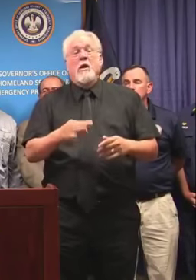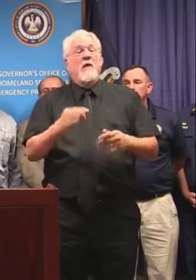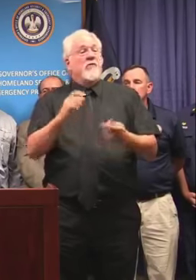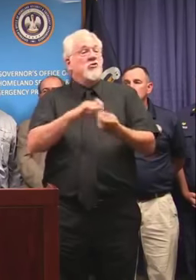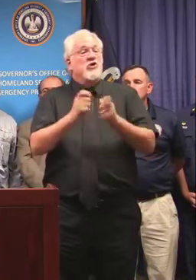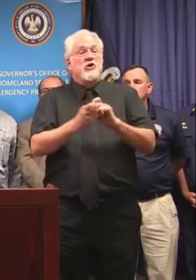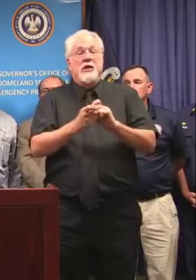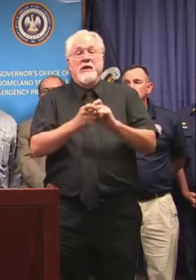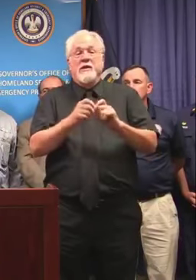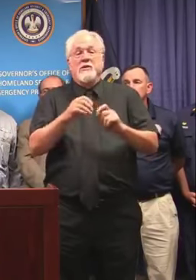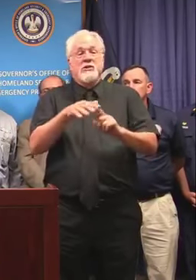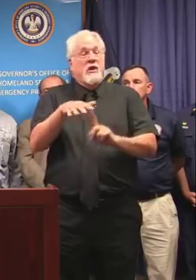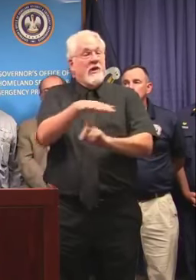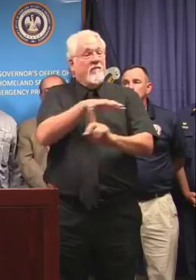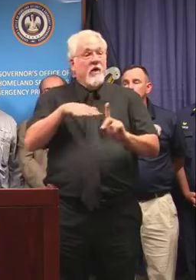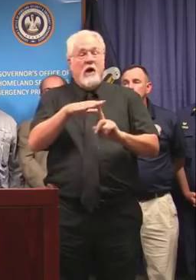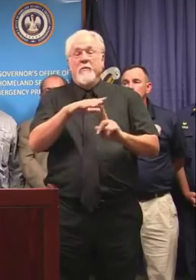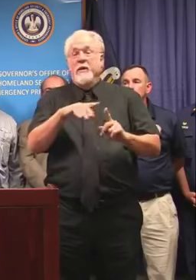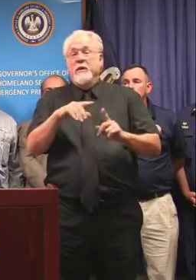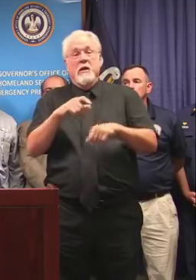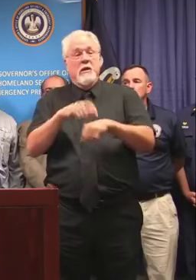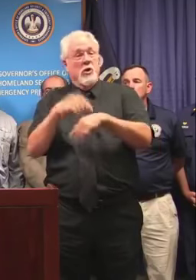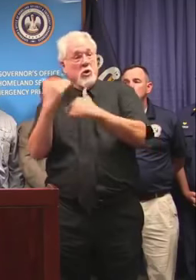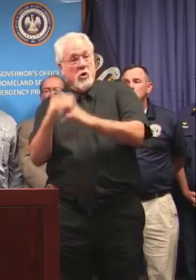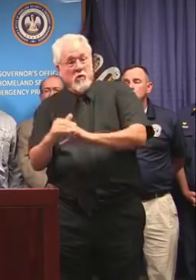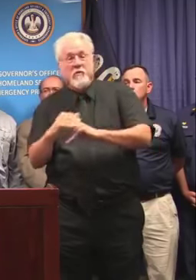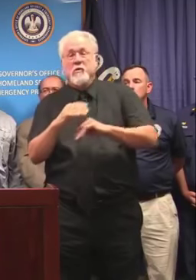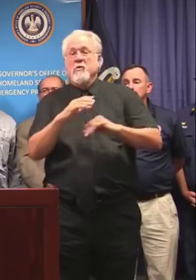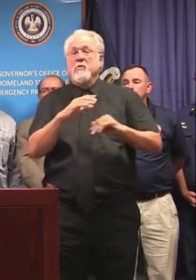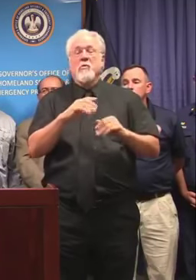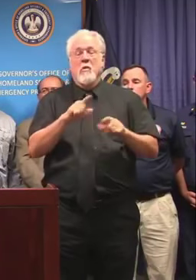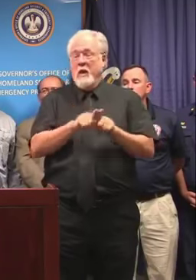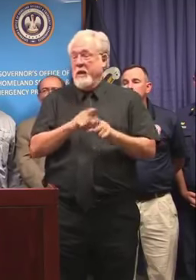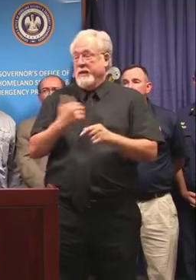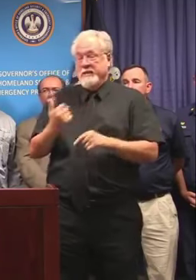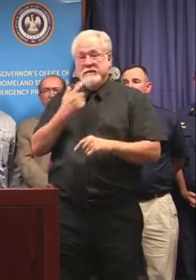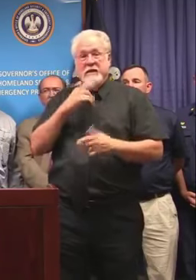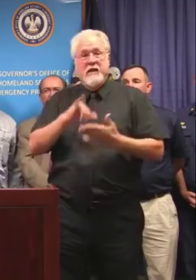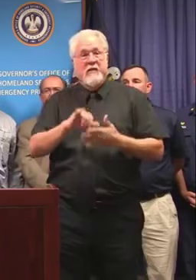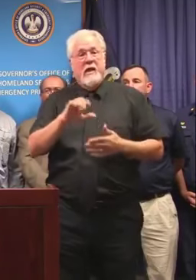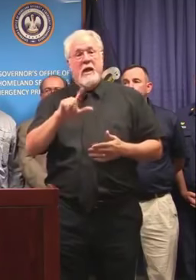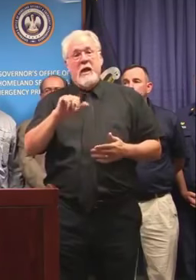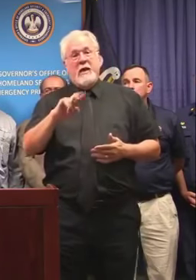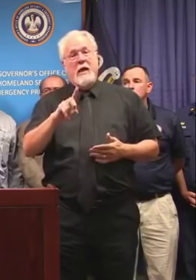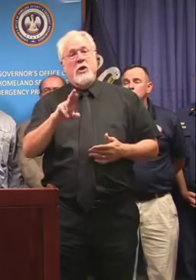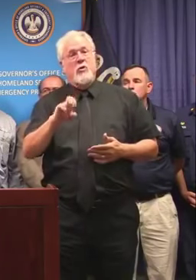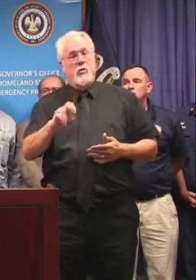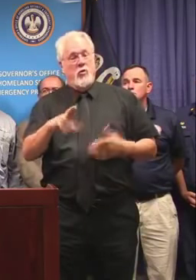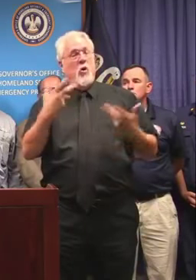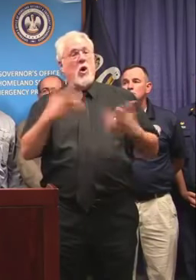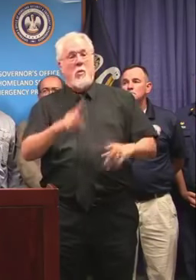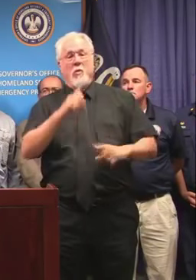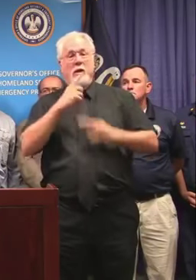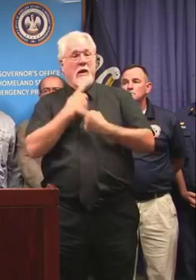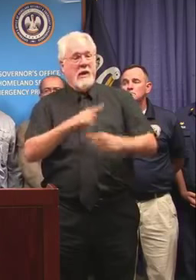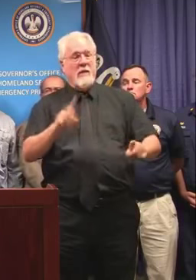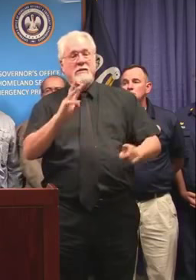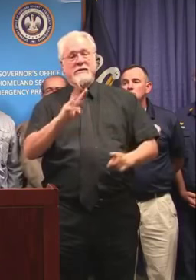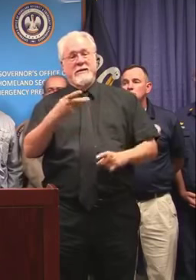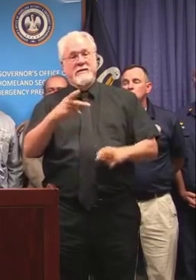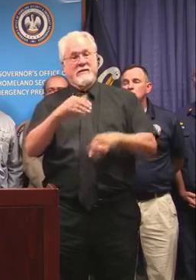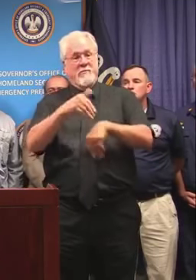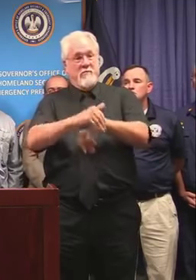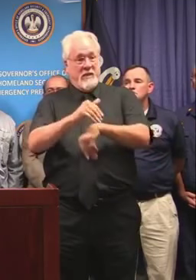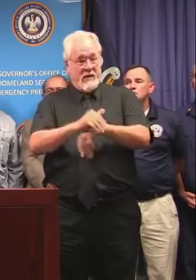for curfews and the like. He indicated that Mayor Landrieu has already announced a 6 p.m. curfew in New